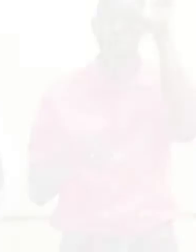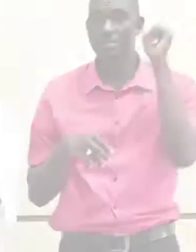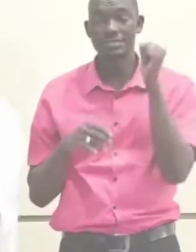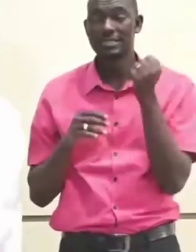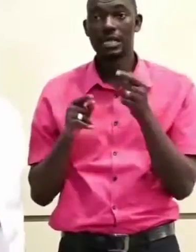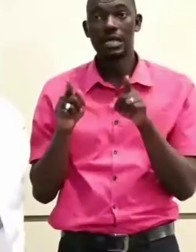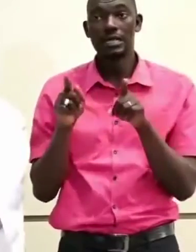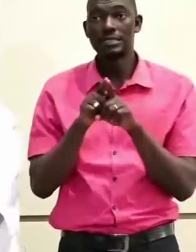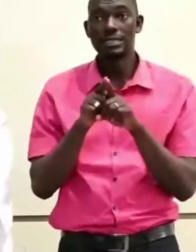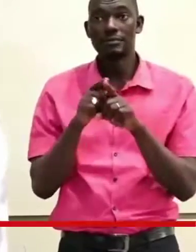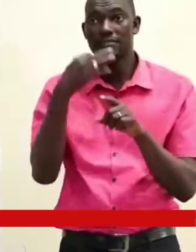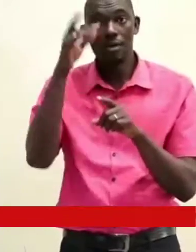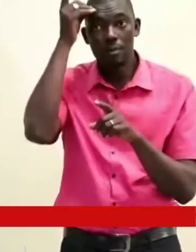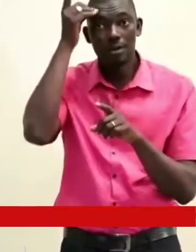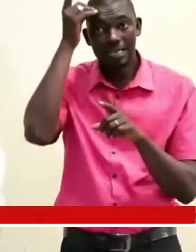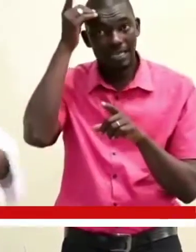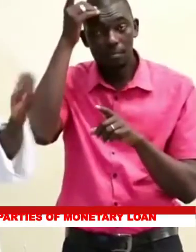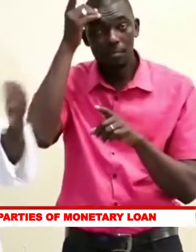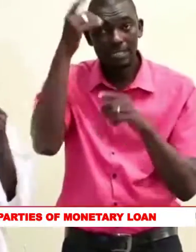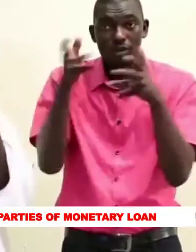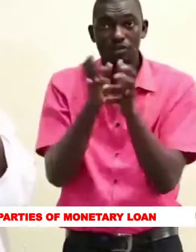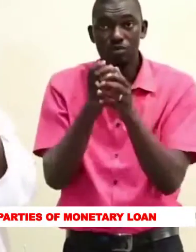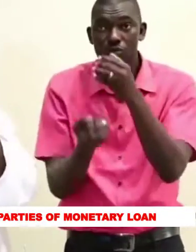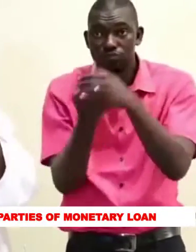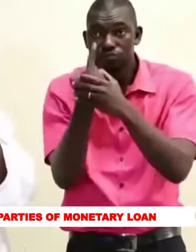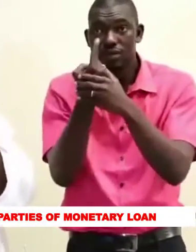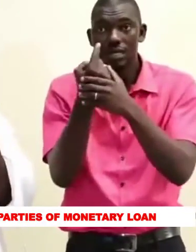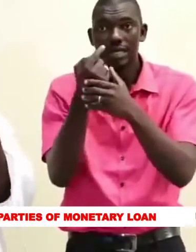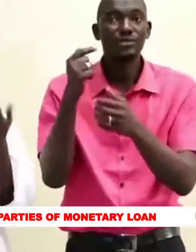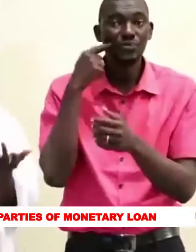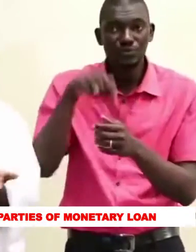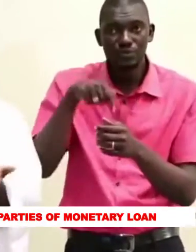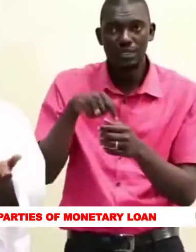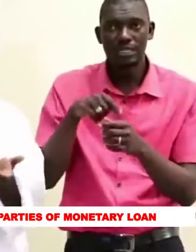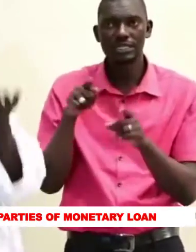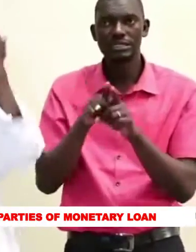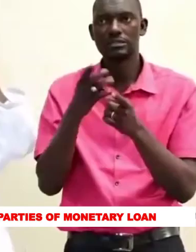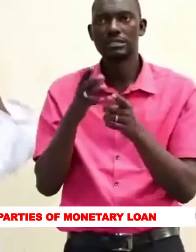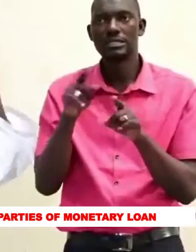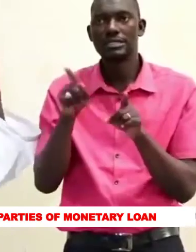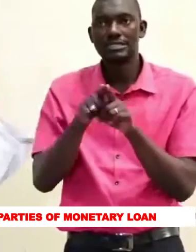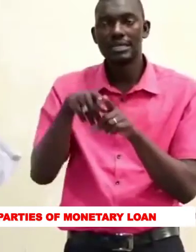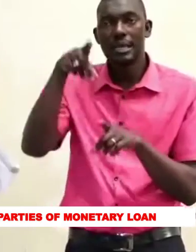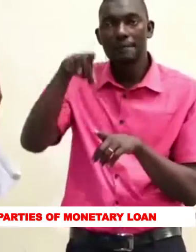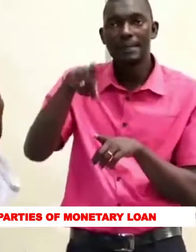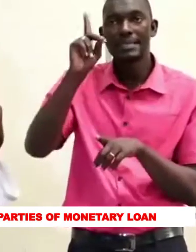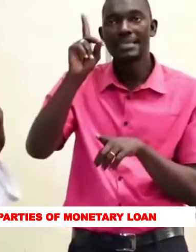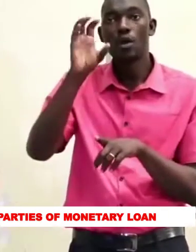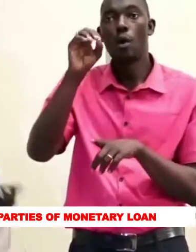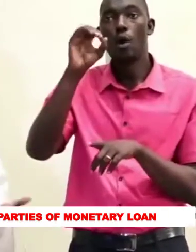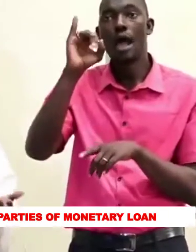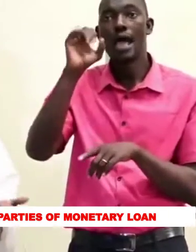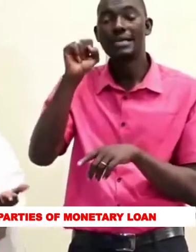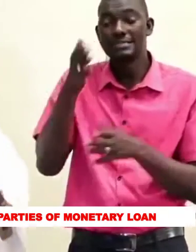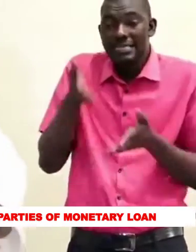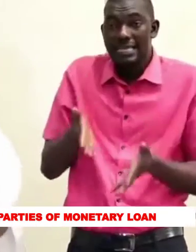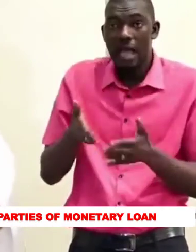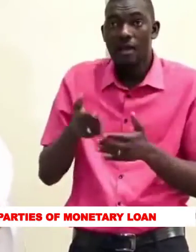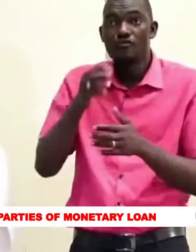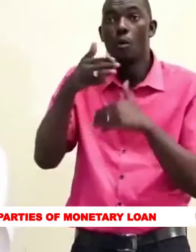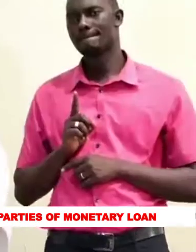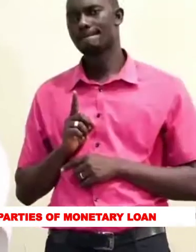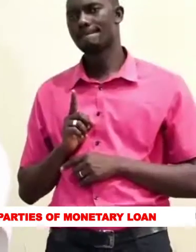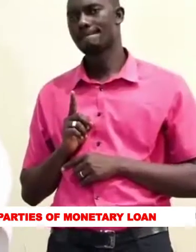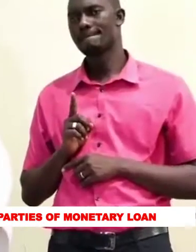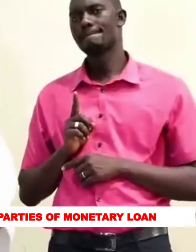A party will emerge today, have a number of seats in the National Assembly. They were here for 30-something years. What are they here